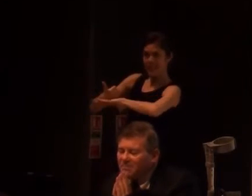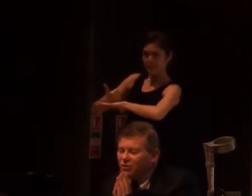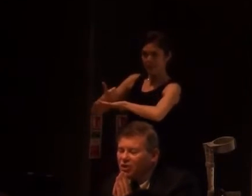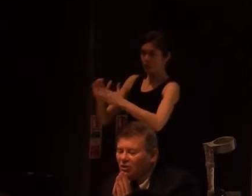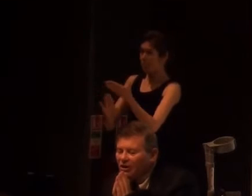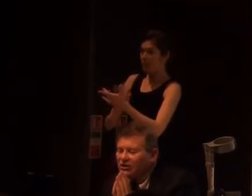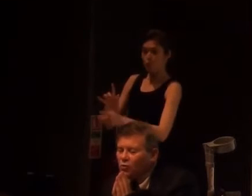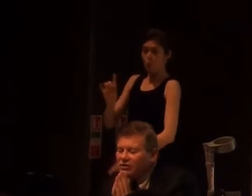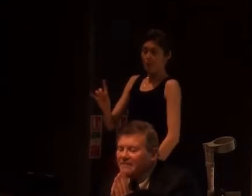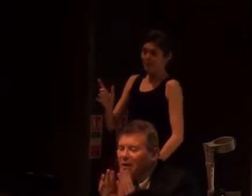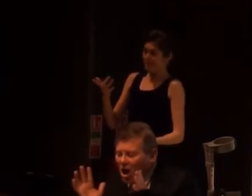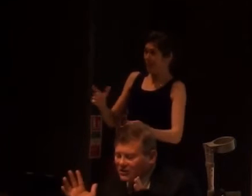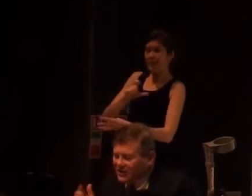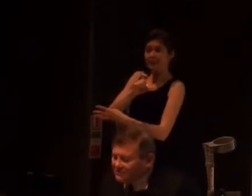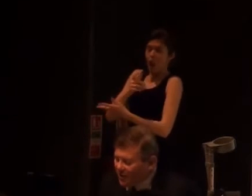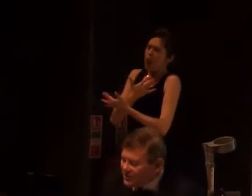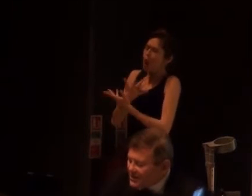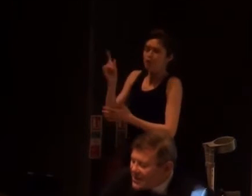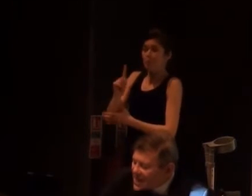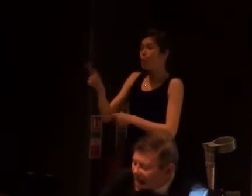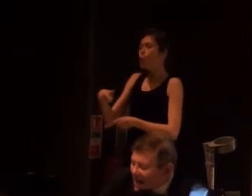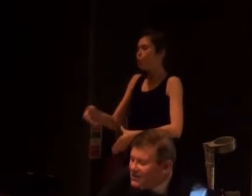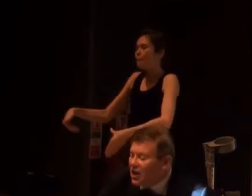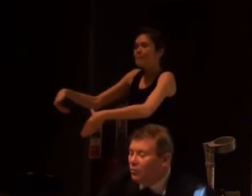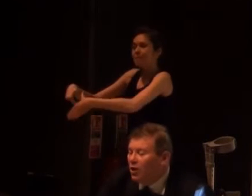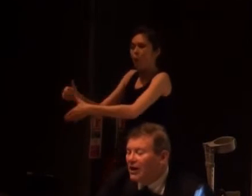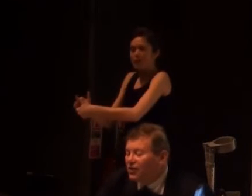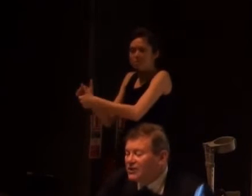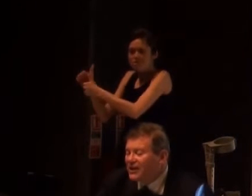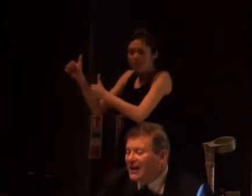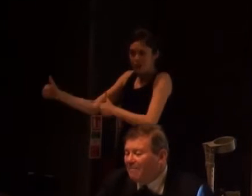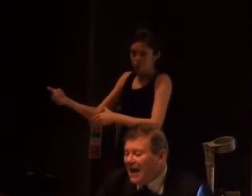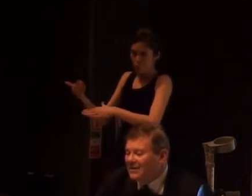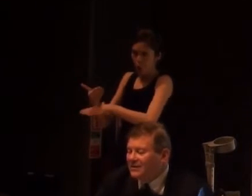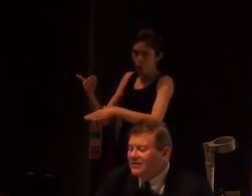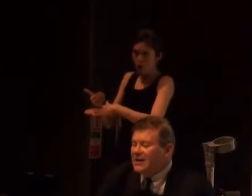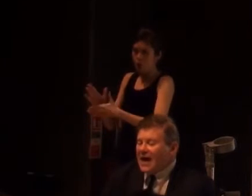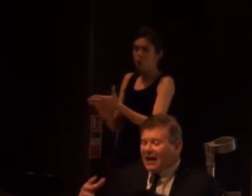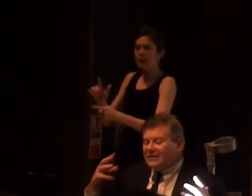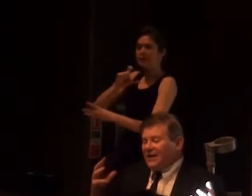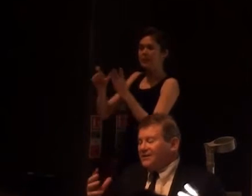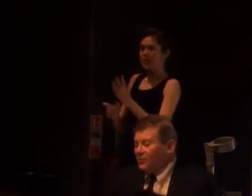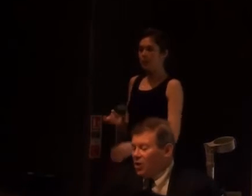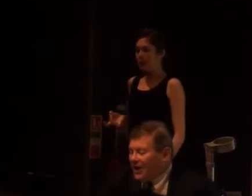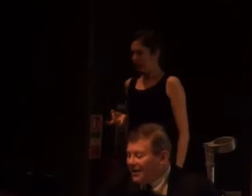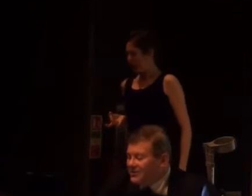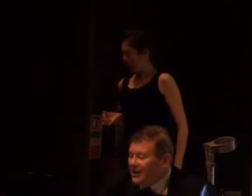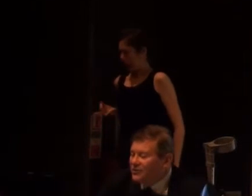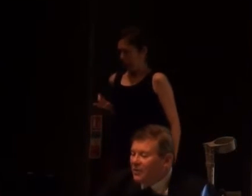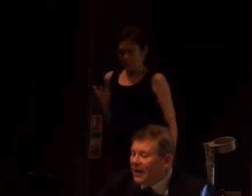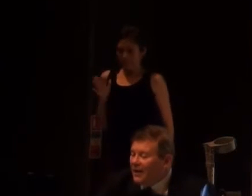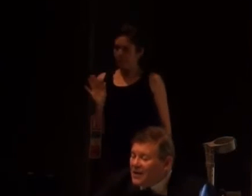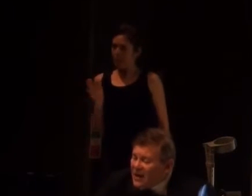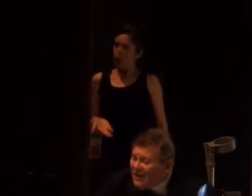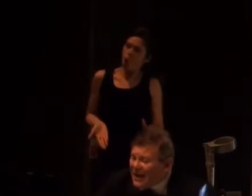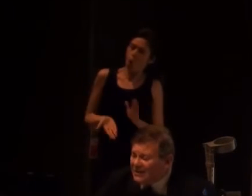numbers of people could no longer take part in this process, and so were increasingly abandoned and sent to the workhouse and